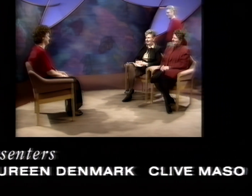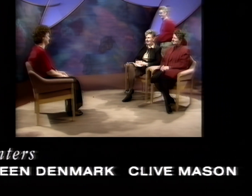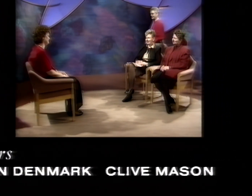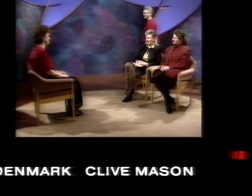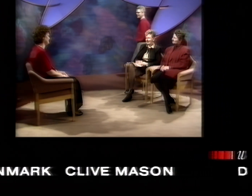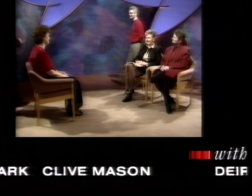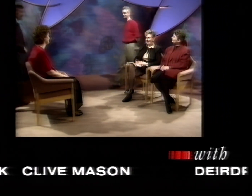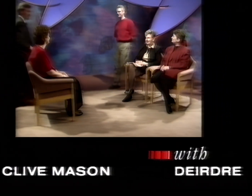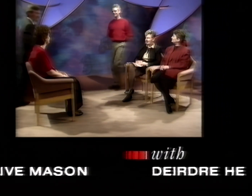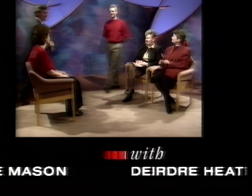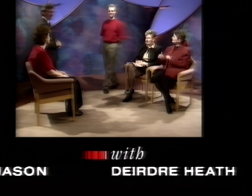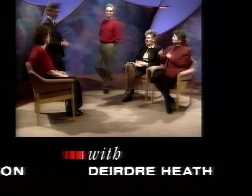Bye. Bye.